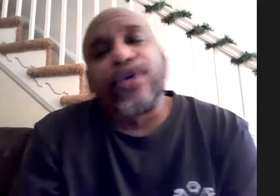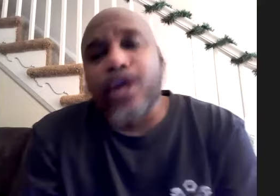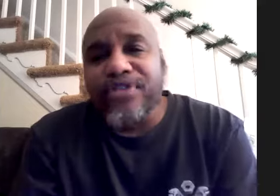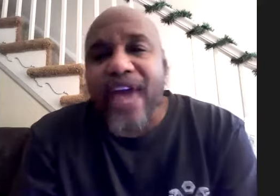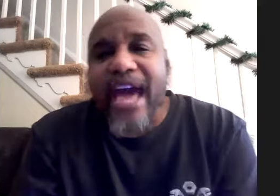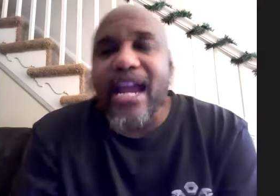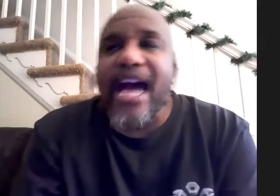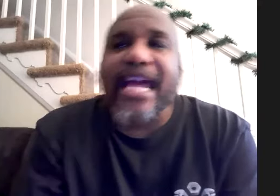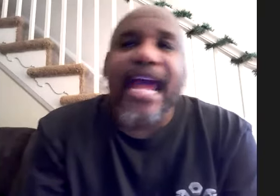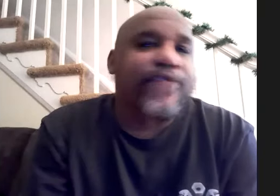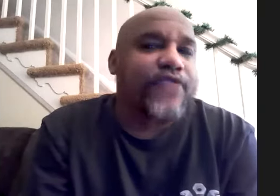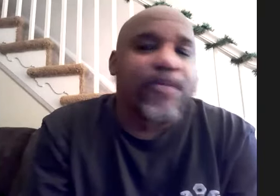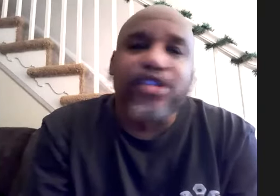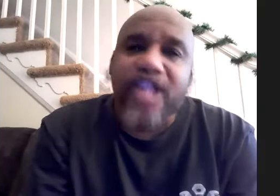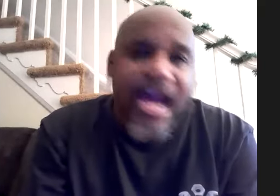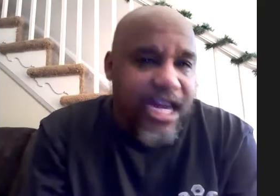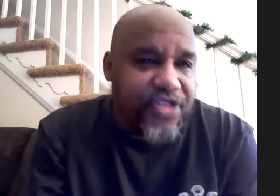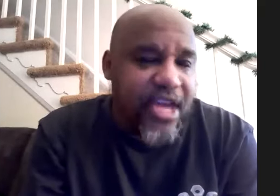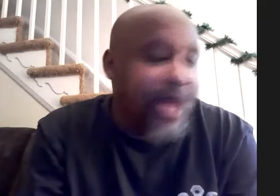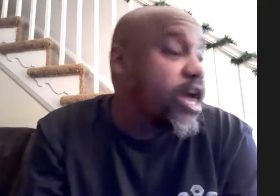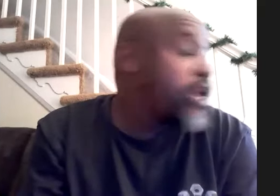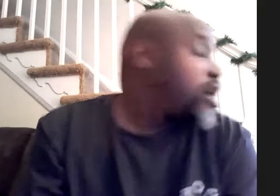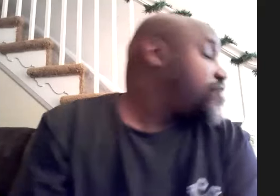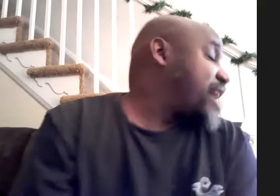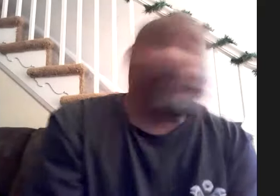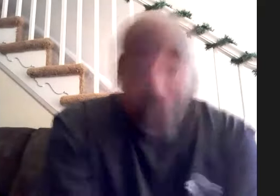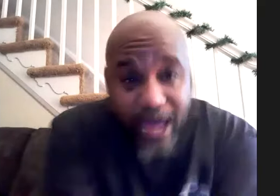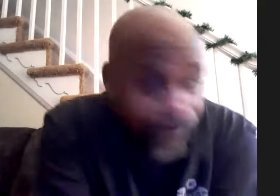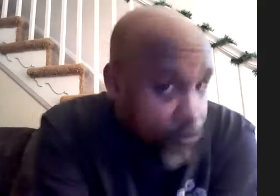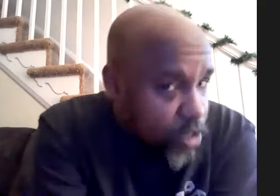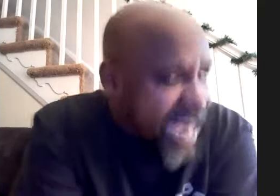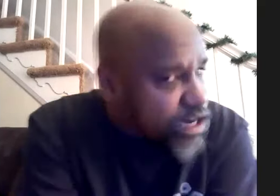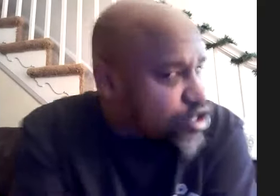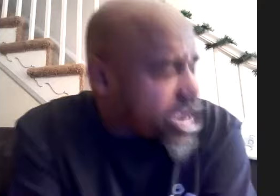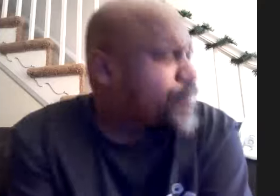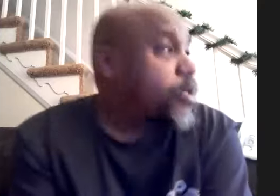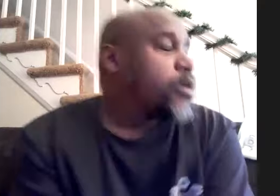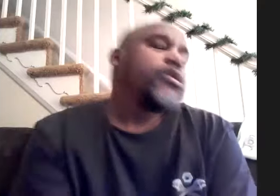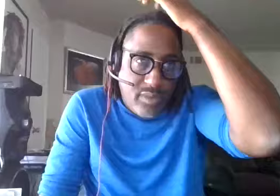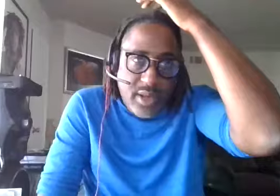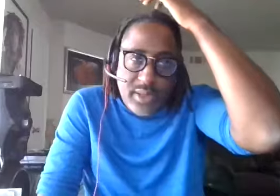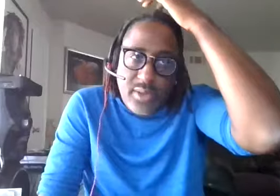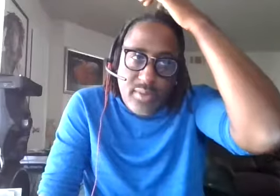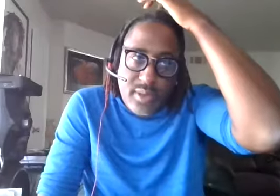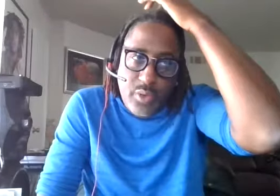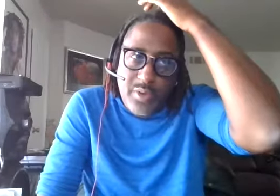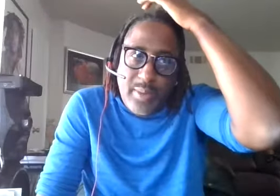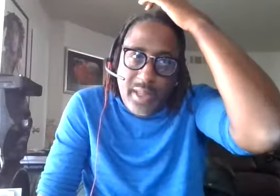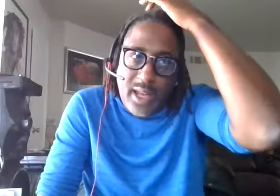i don't know what's going on with that i can't remember to deny anything but that's the plan from what i understand so so who are some of the